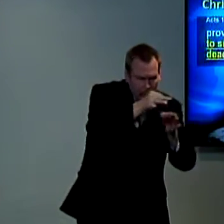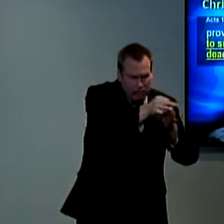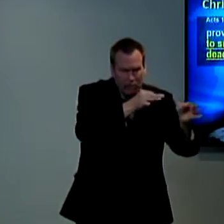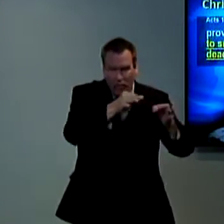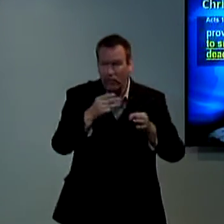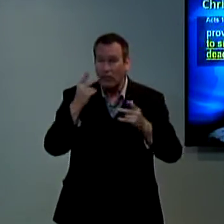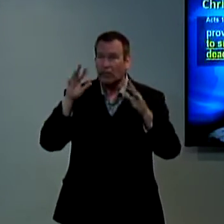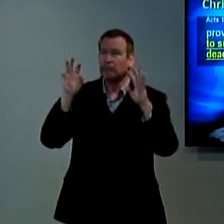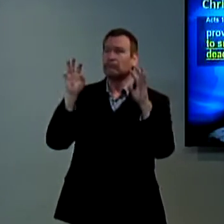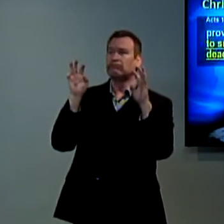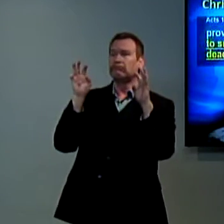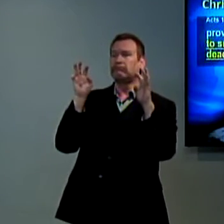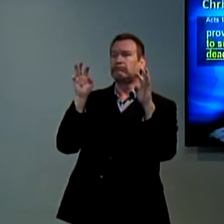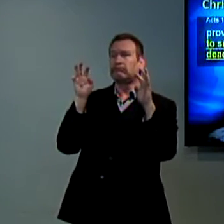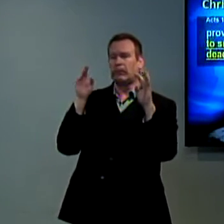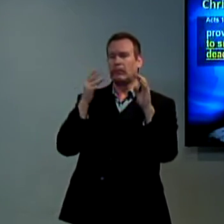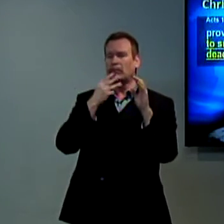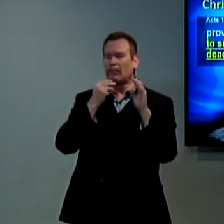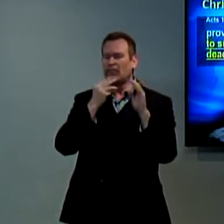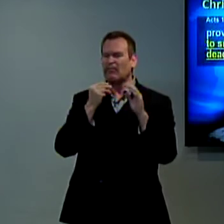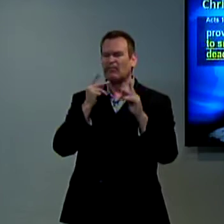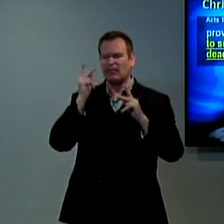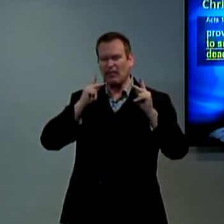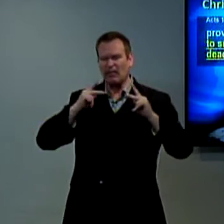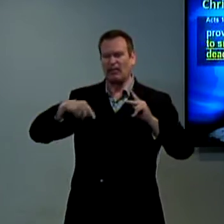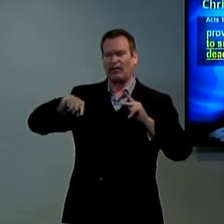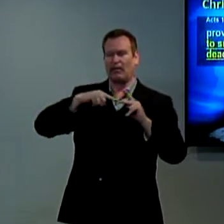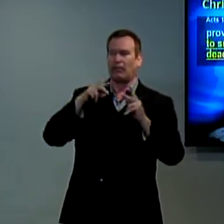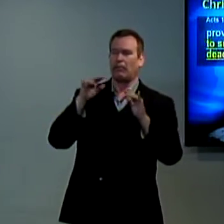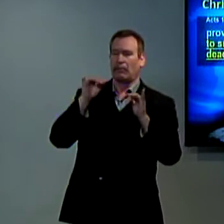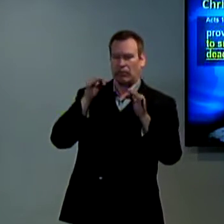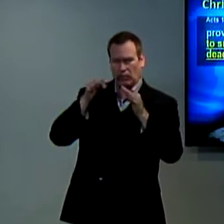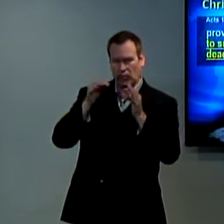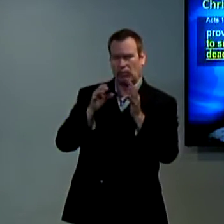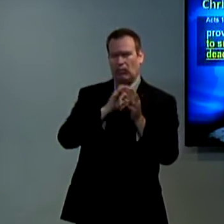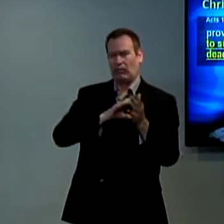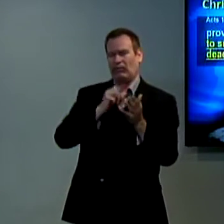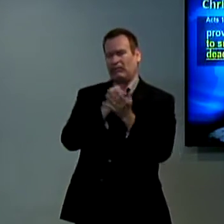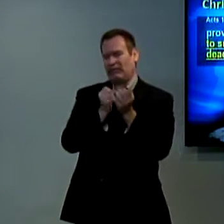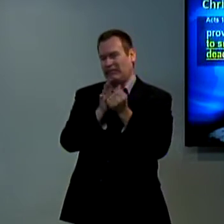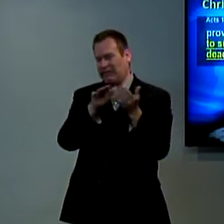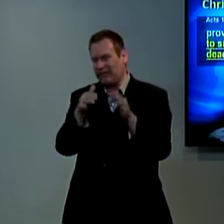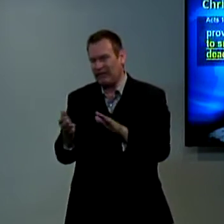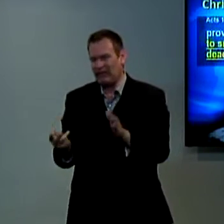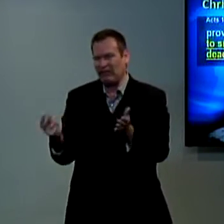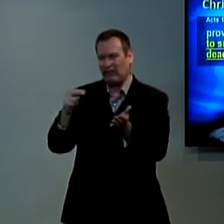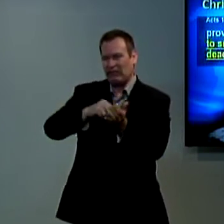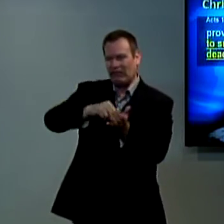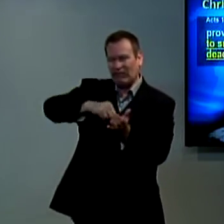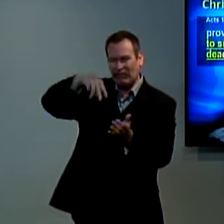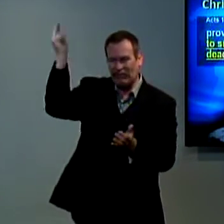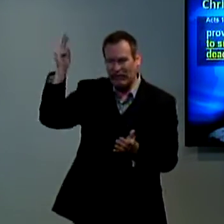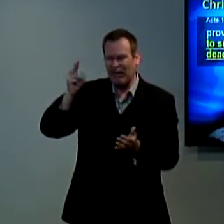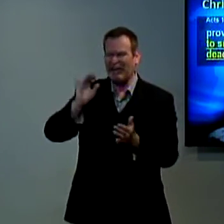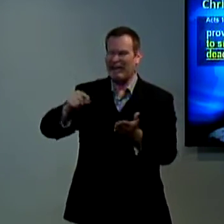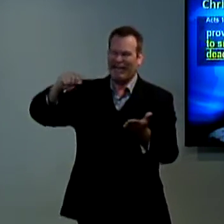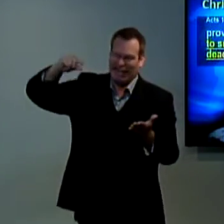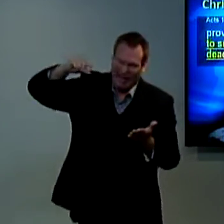because there was always discussion of the Torah and sometimes the people would just be taken aback by what it was that he was saying about